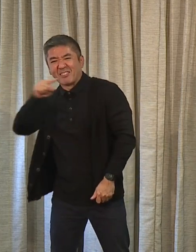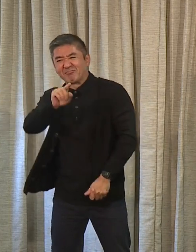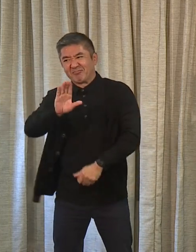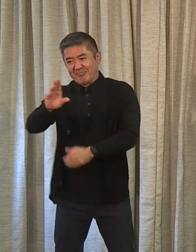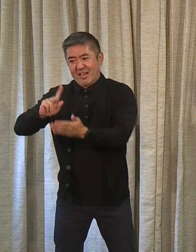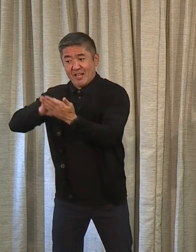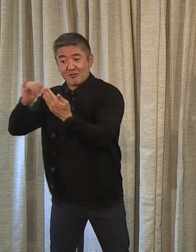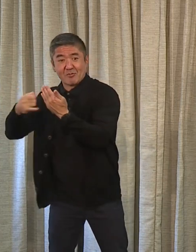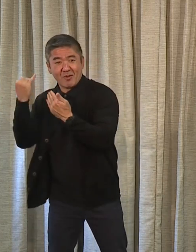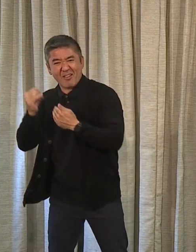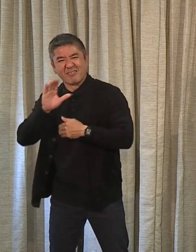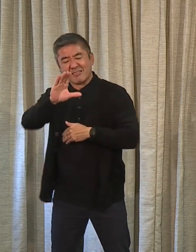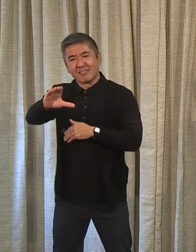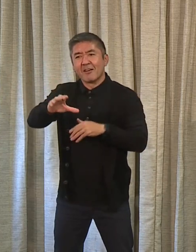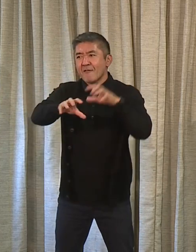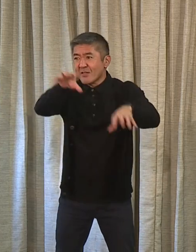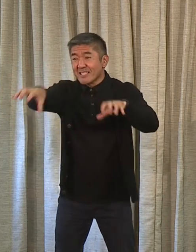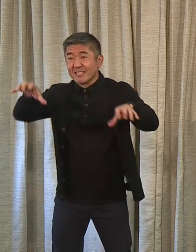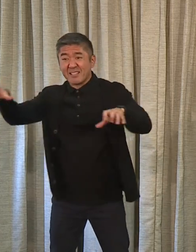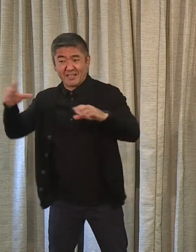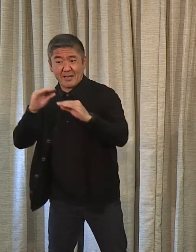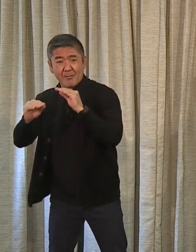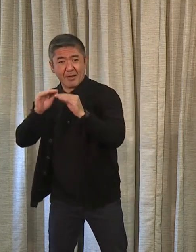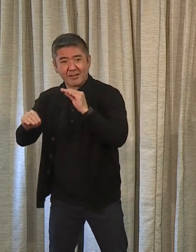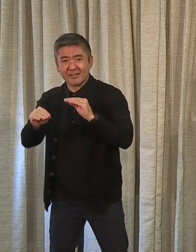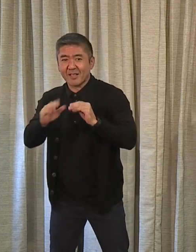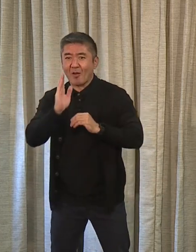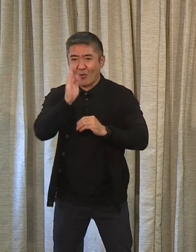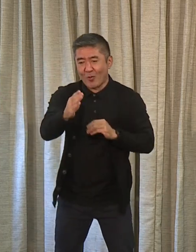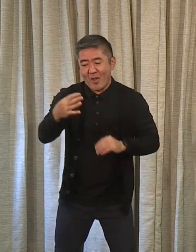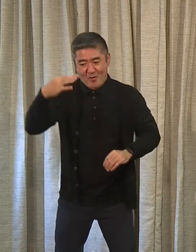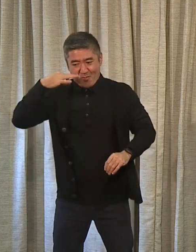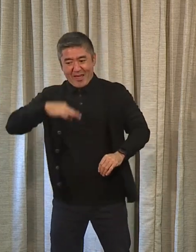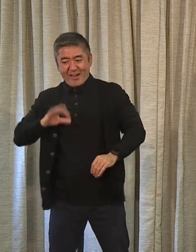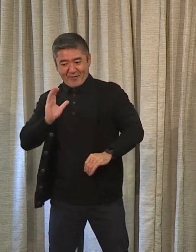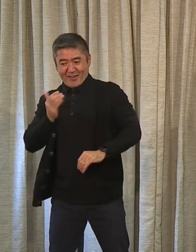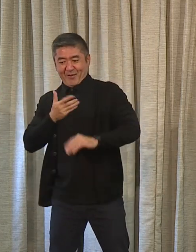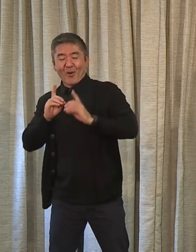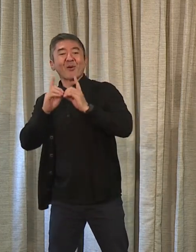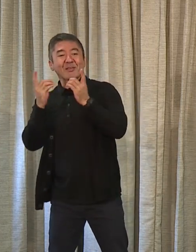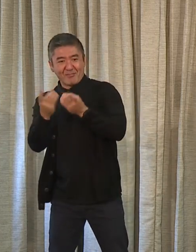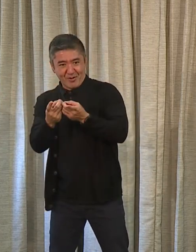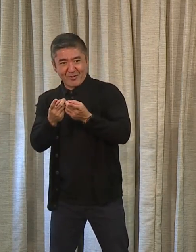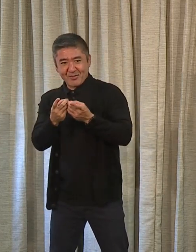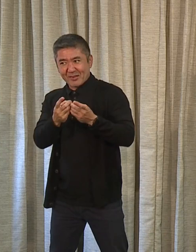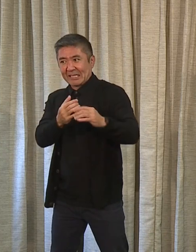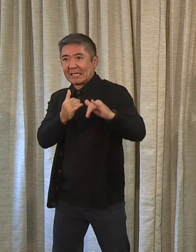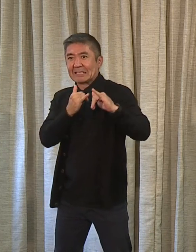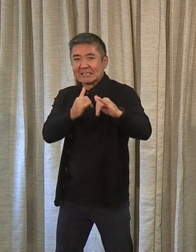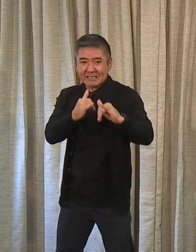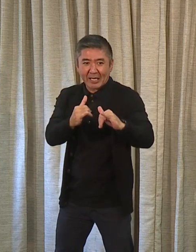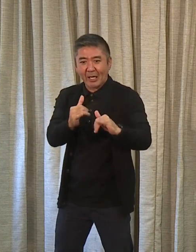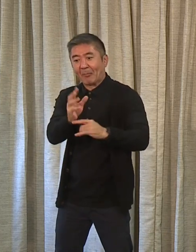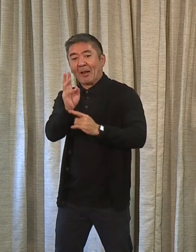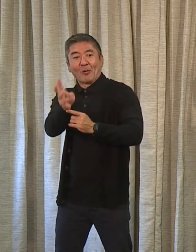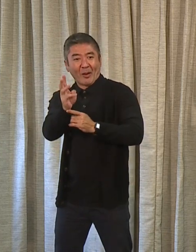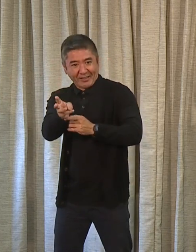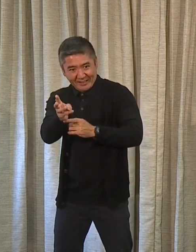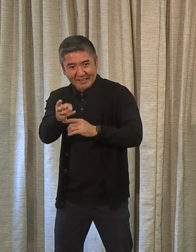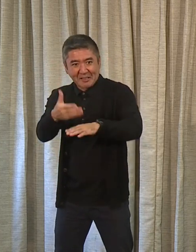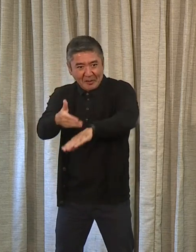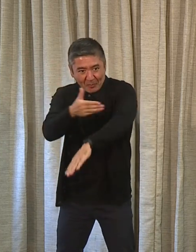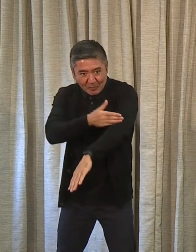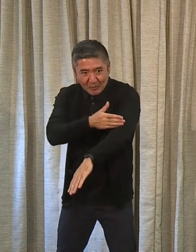doing under facilities maintenance that are going to have some benefits to our parks and areas that we share, like in Waikiki, and also